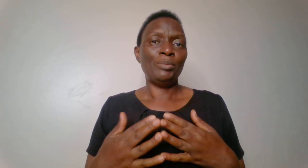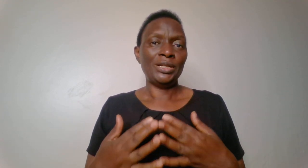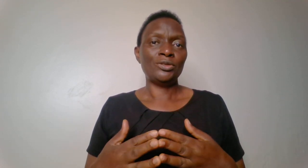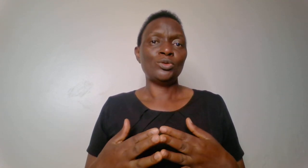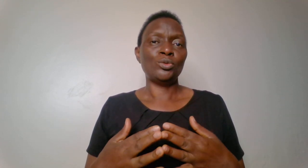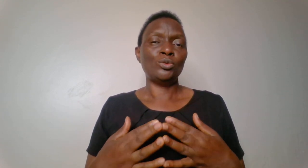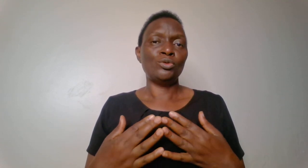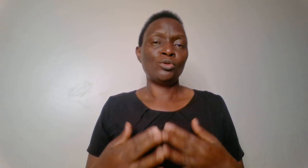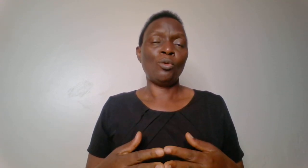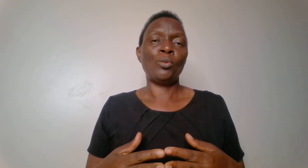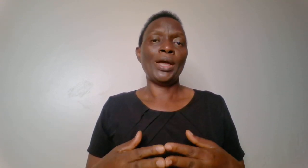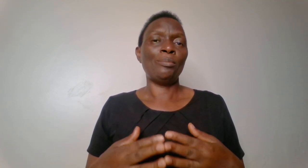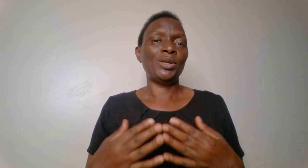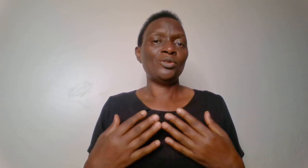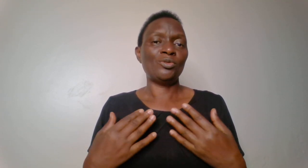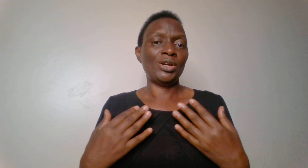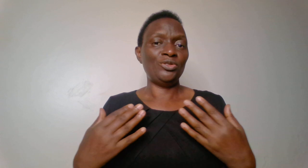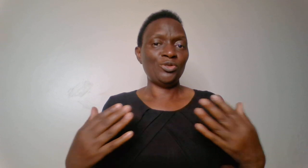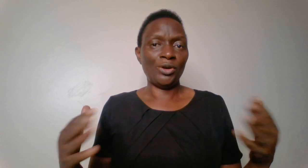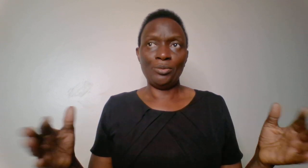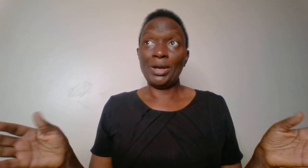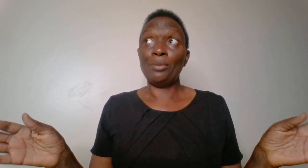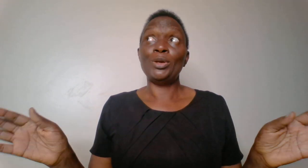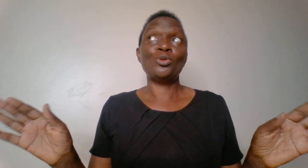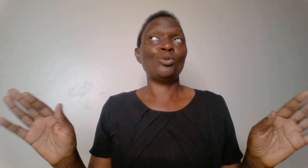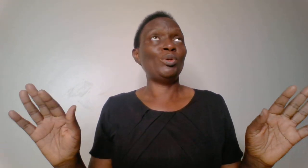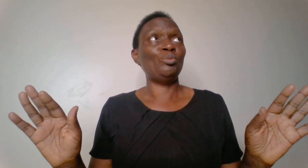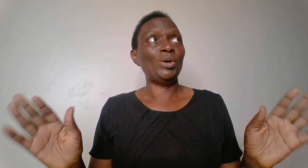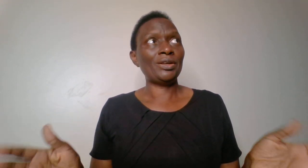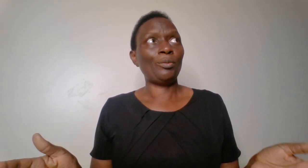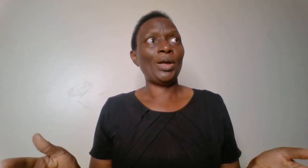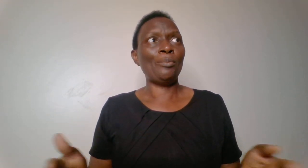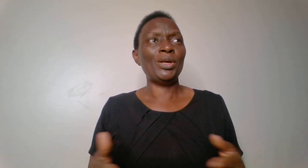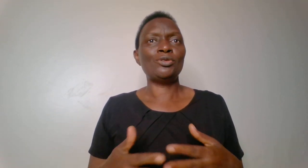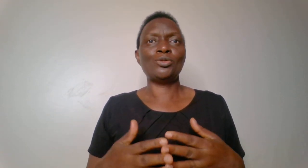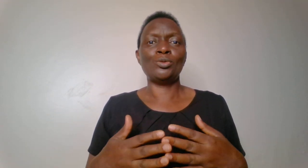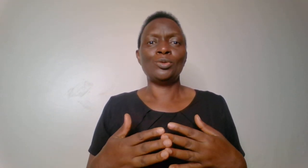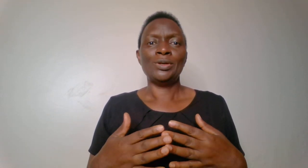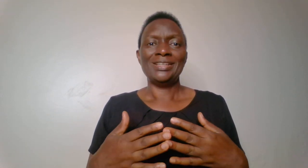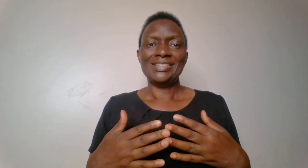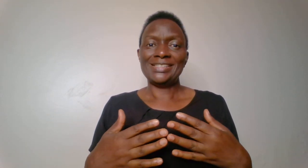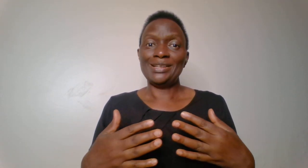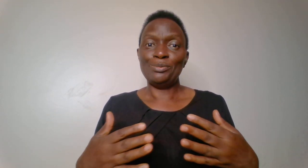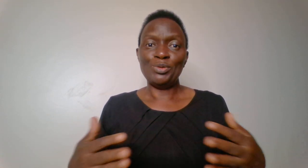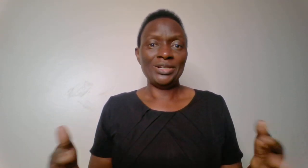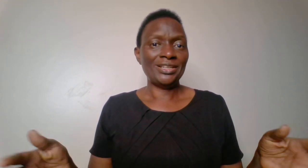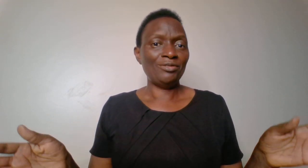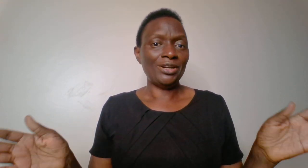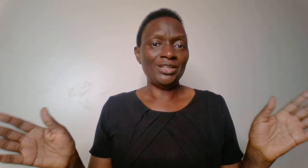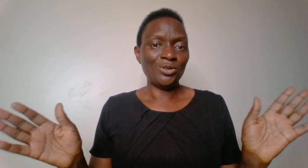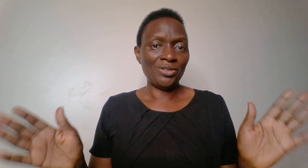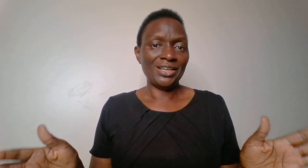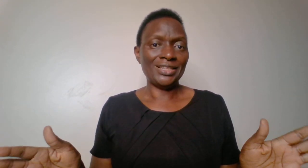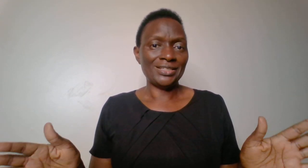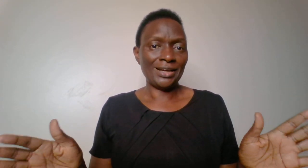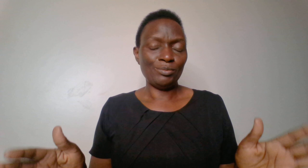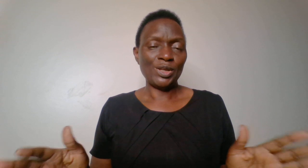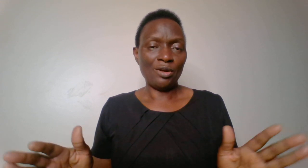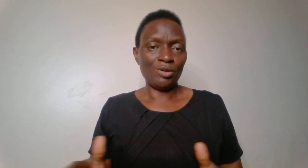meant to grow, we are meant to enjoy, we are meant to be better, we are meant to celebrate every little thing that comes around